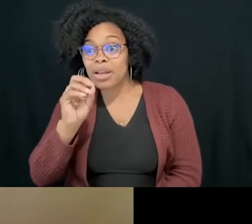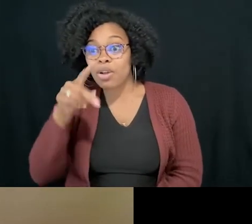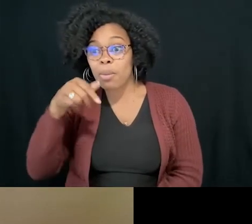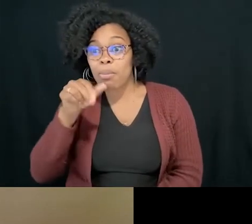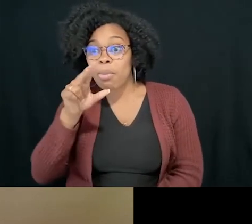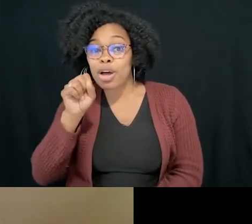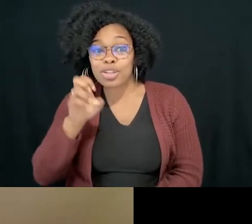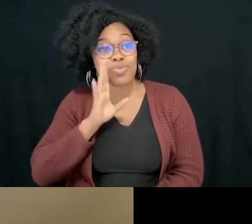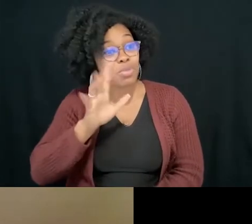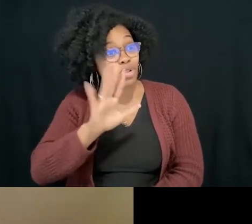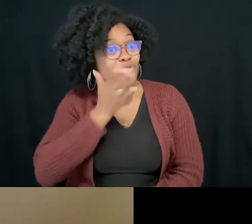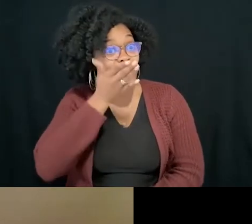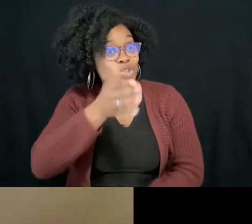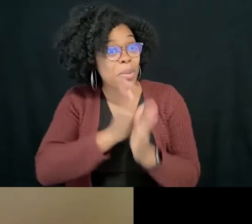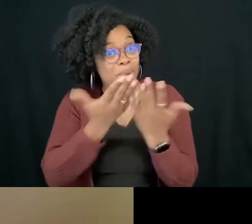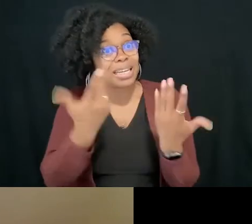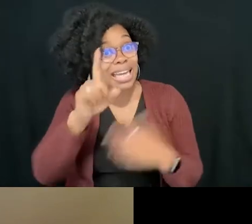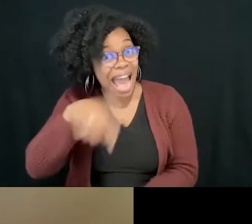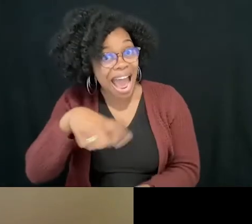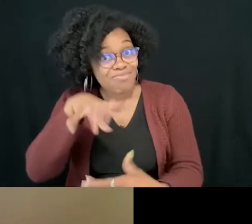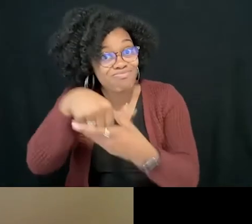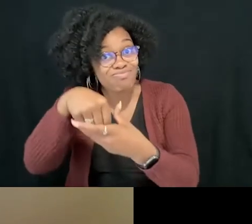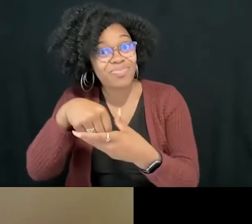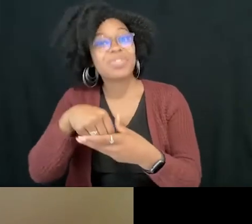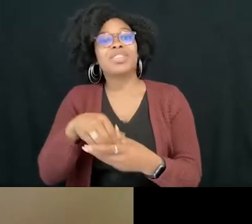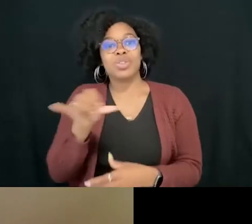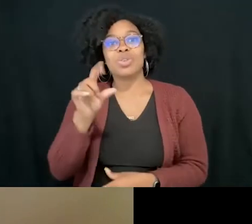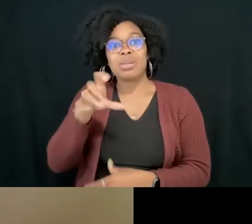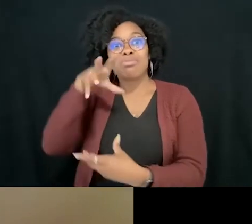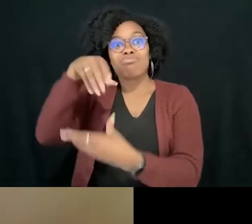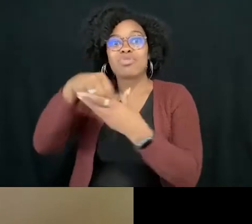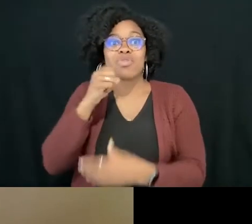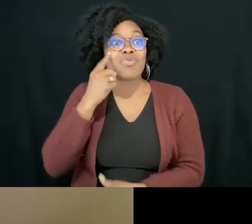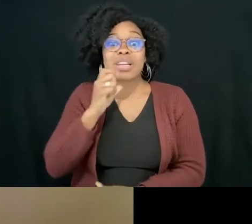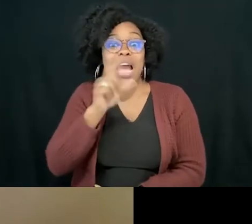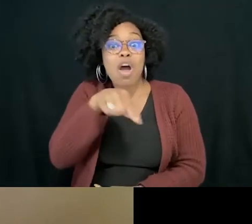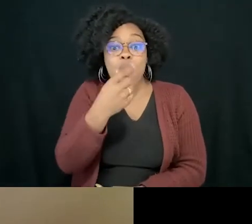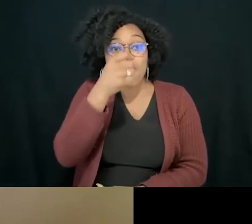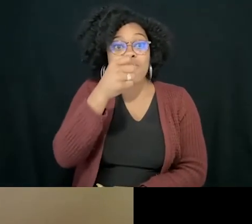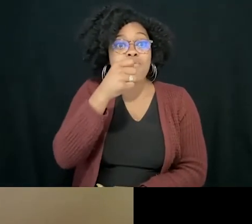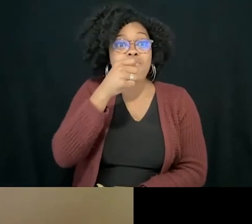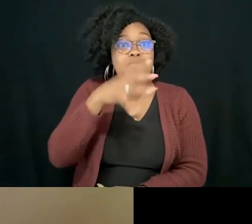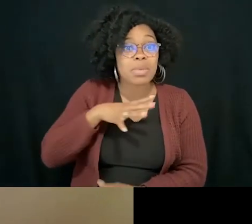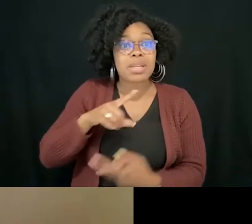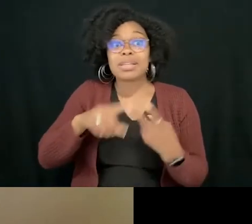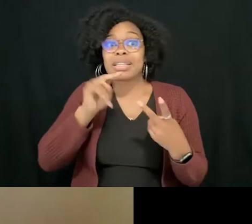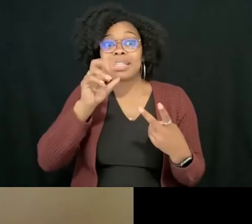that you need to write about and making sure that it's inclusive of not just women. You know, non-binary folks, trans folks. And